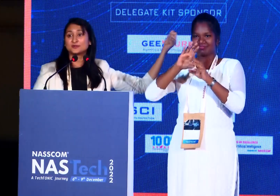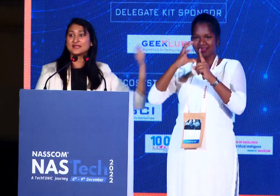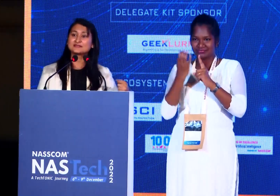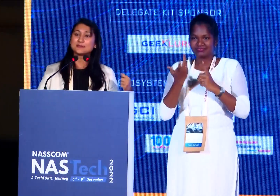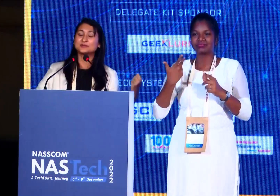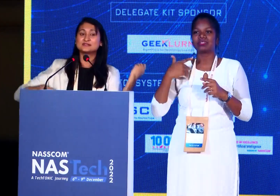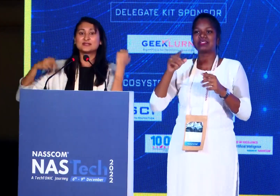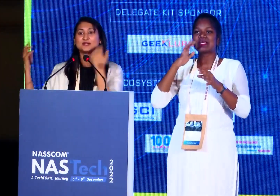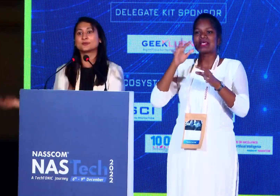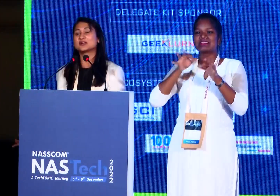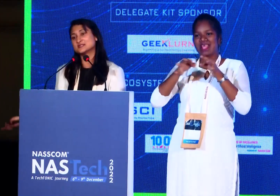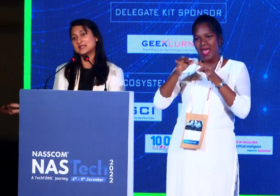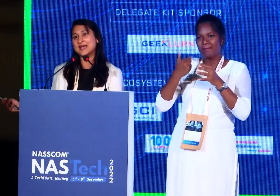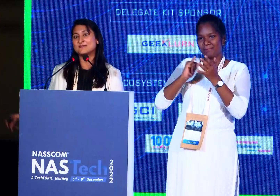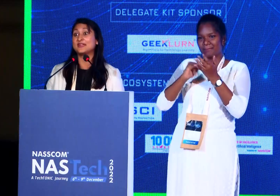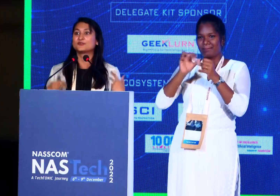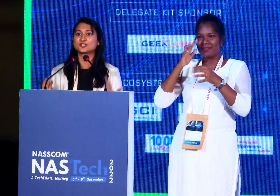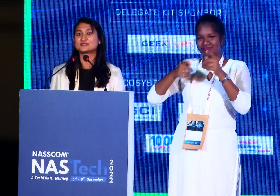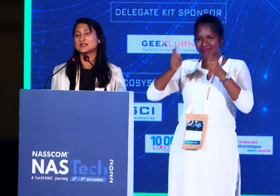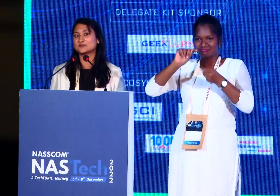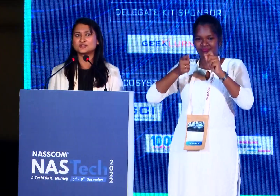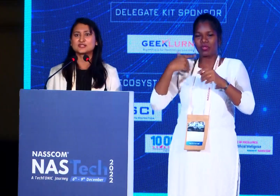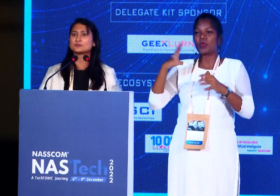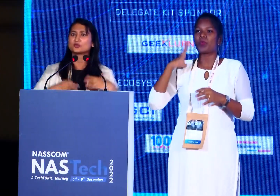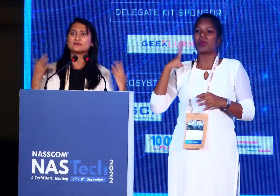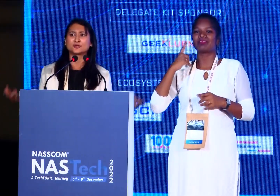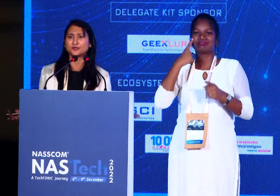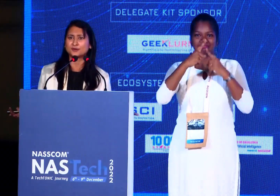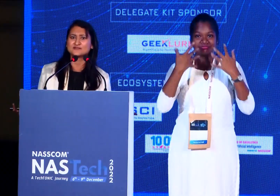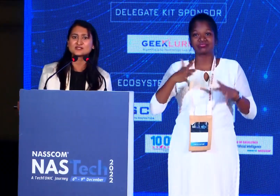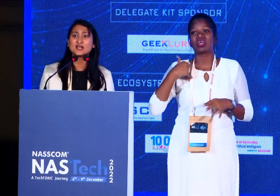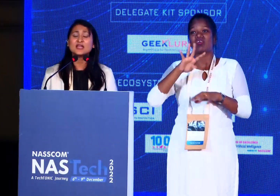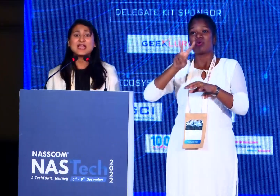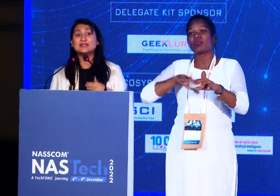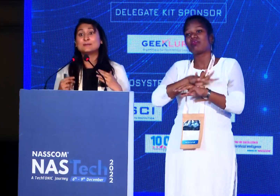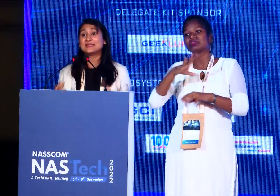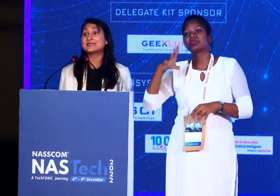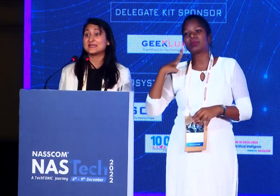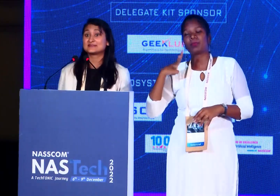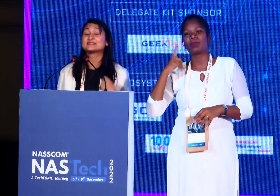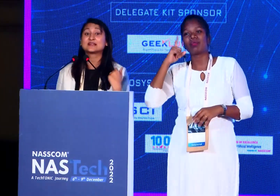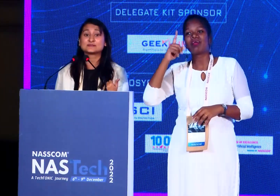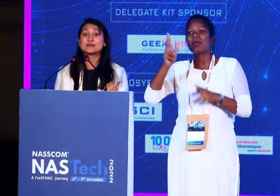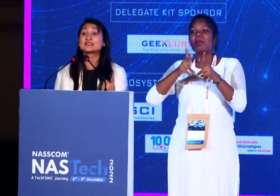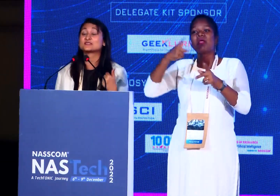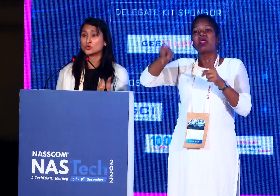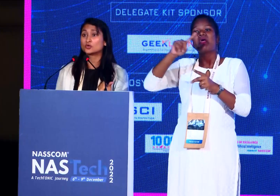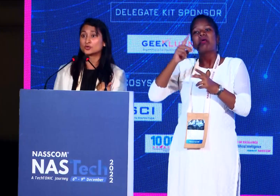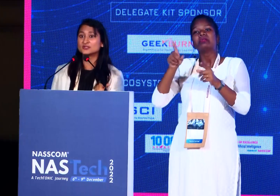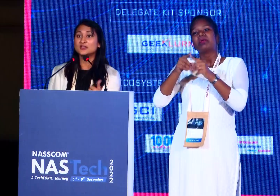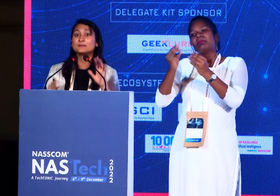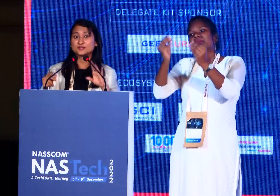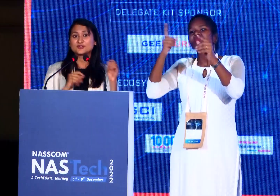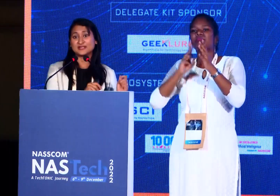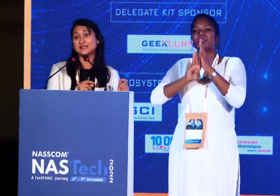where you have to take a sample, send it to a culture lab, wait for the results which takes more than 42 hours. And in many cases, it comes back as no